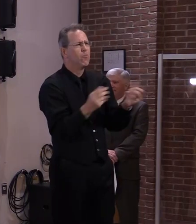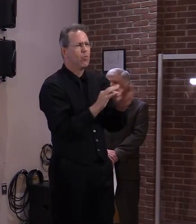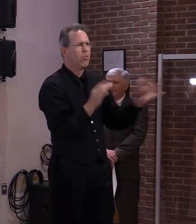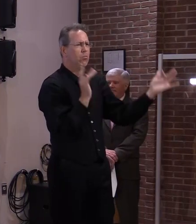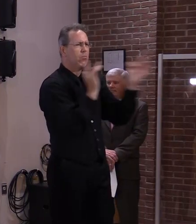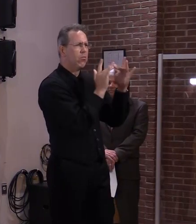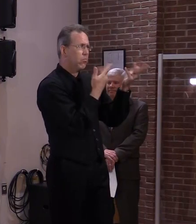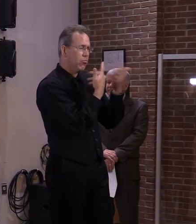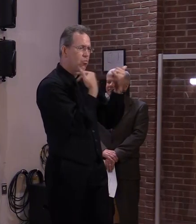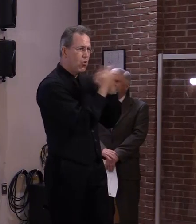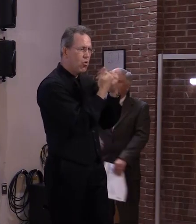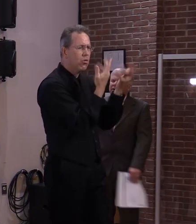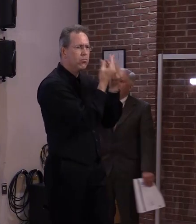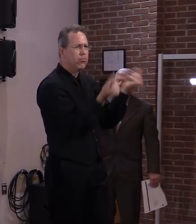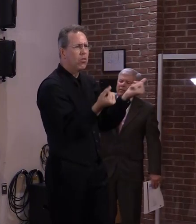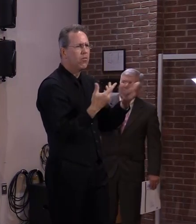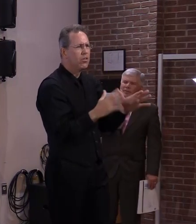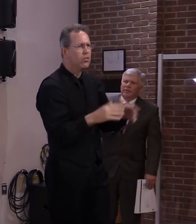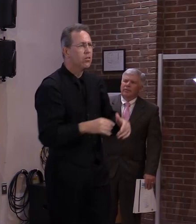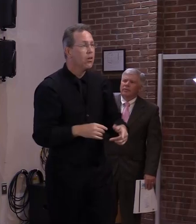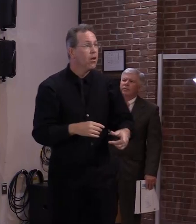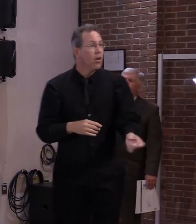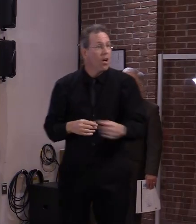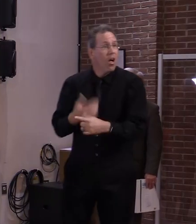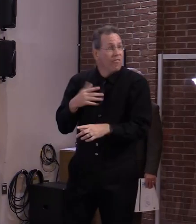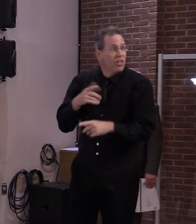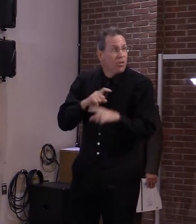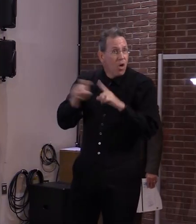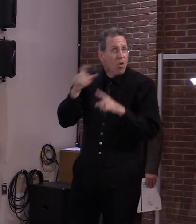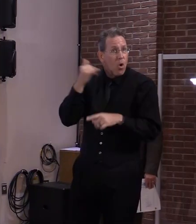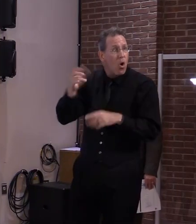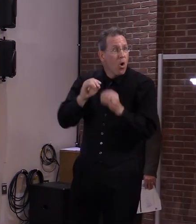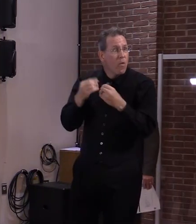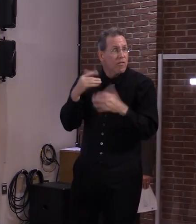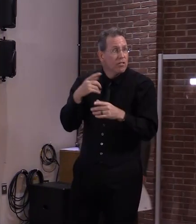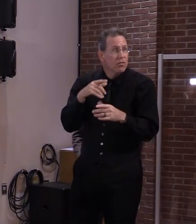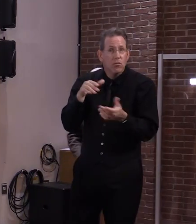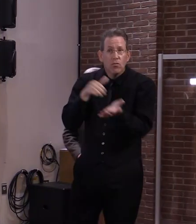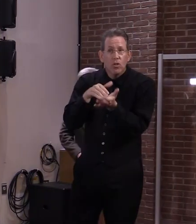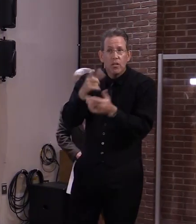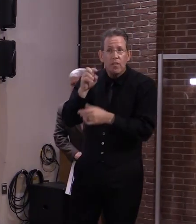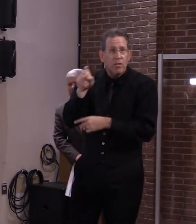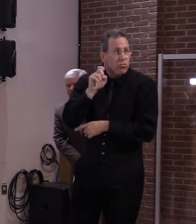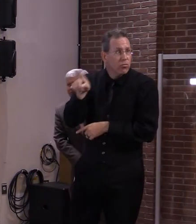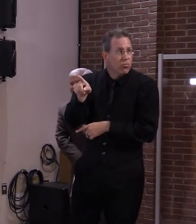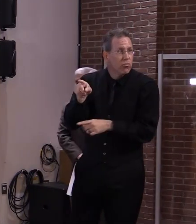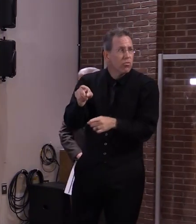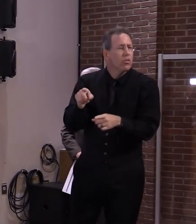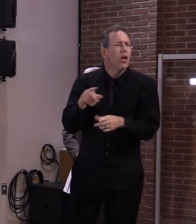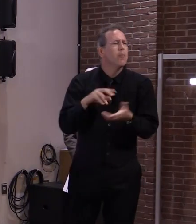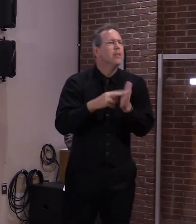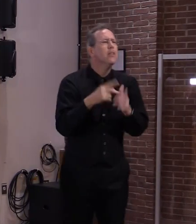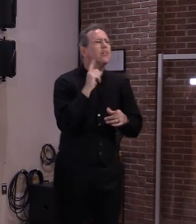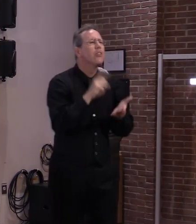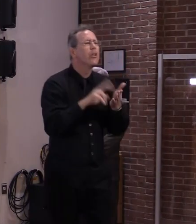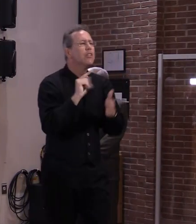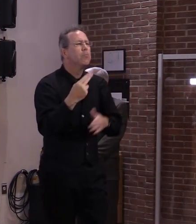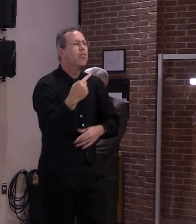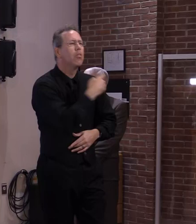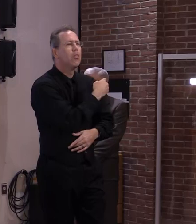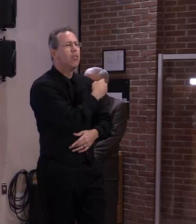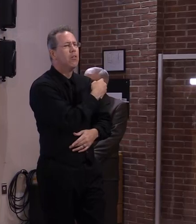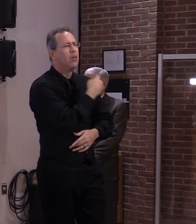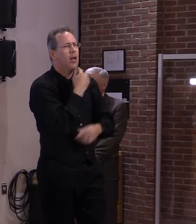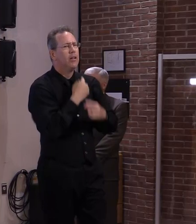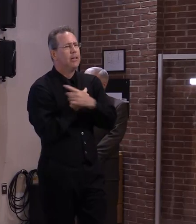call you should i have him call your office or dr levine secretary smith would be most appropriate what's your